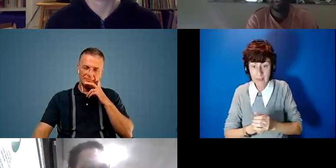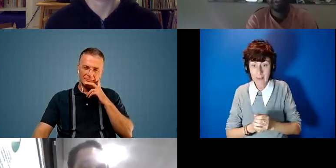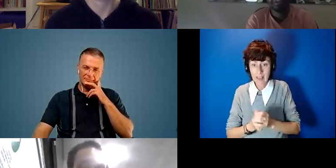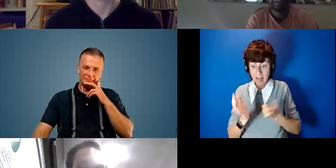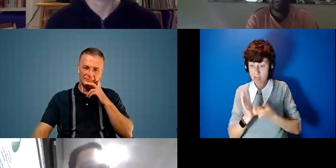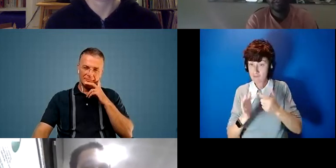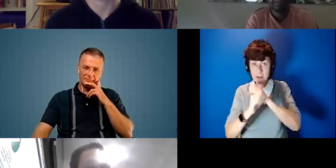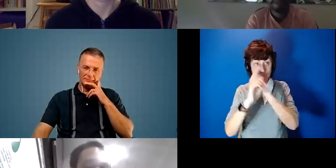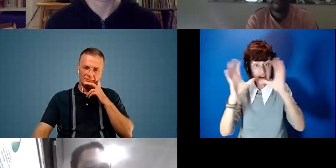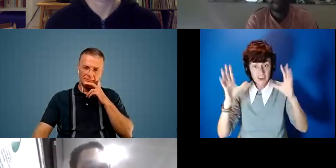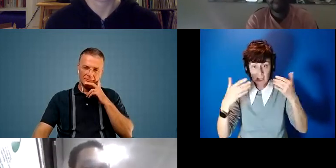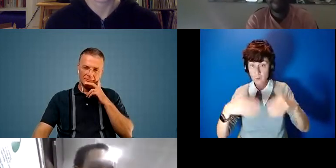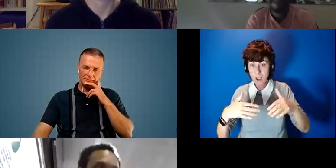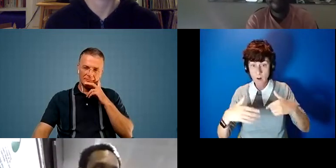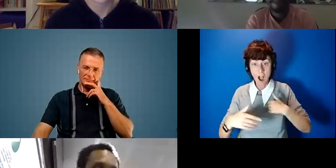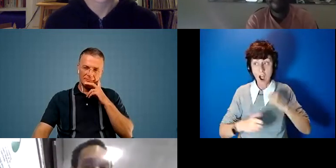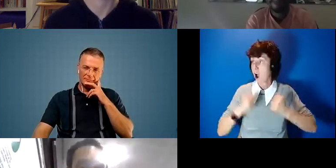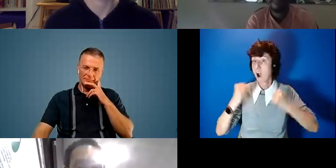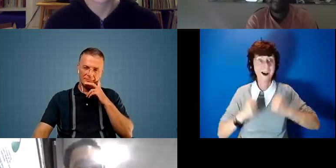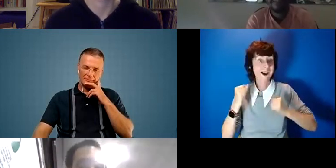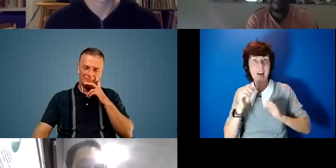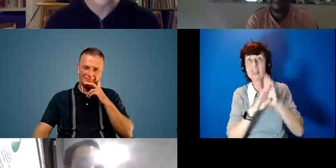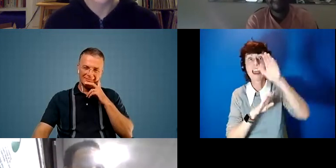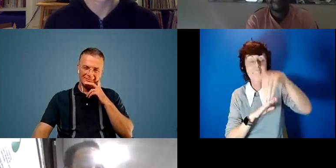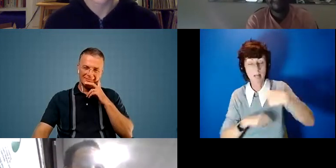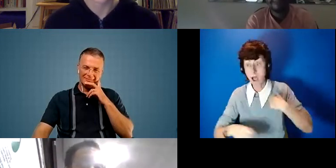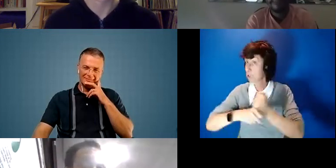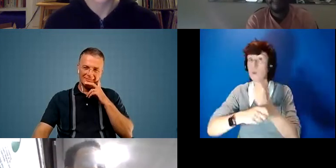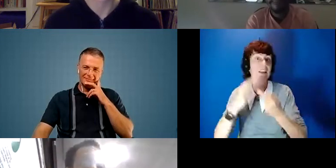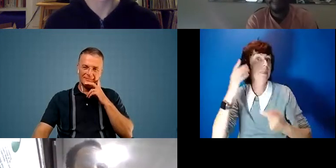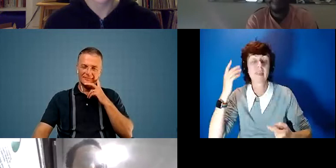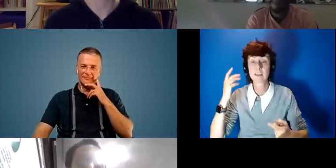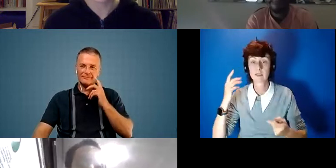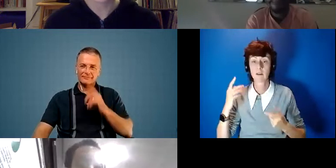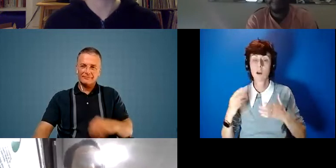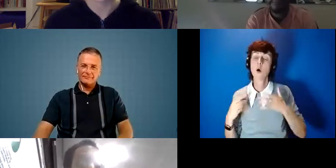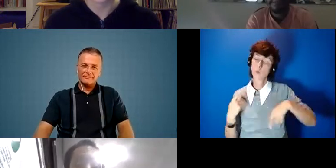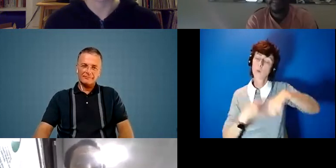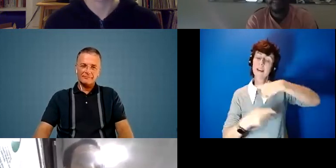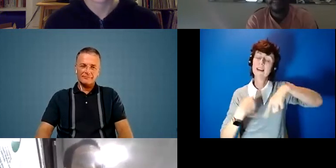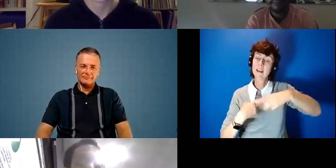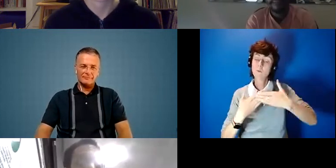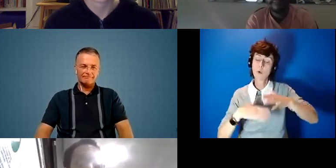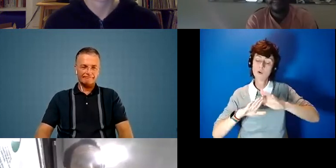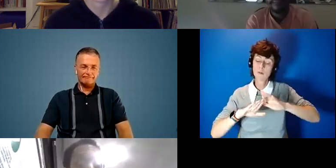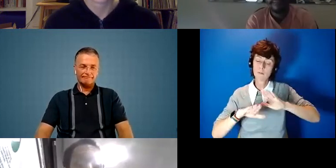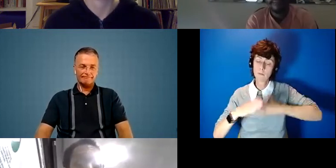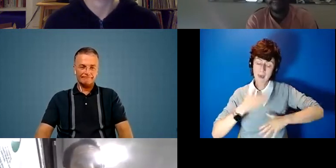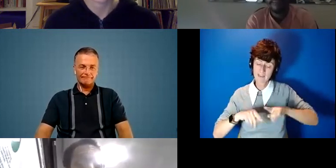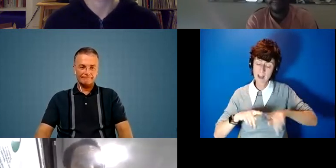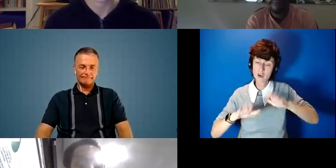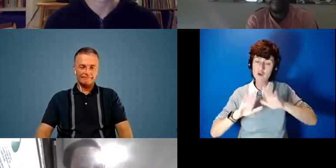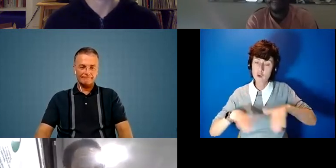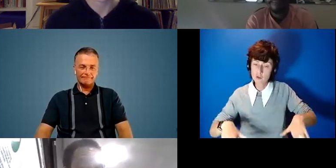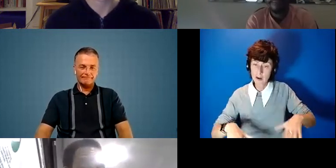that they do like okay i'm gonna go up the hill i'm gonna do this i'm gonna be this actually us we need to do that more as well and children are really good reminder for us to do